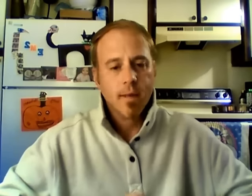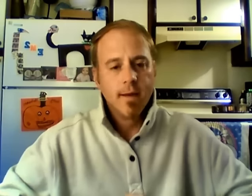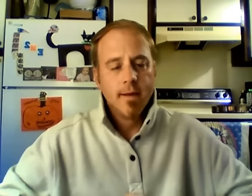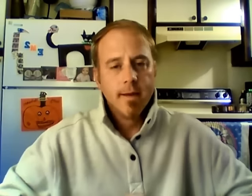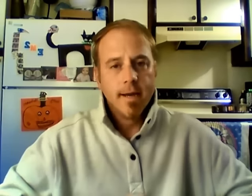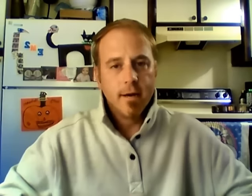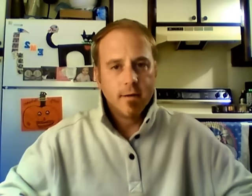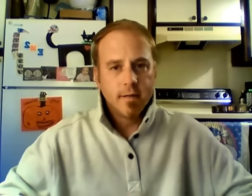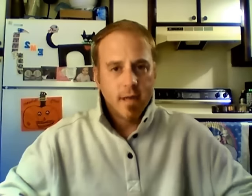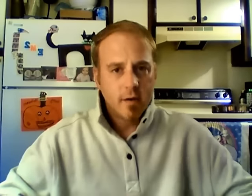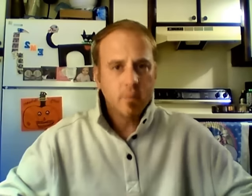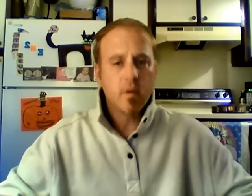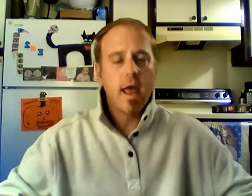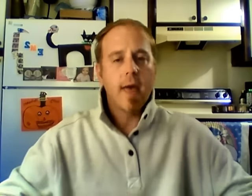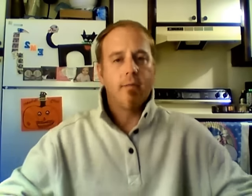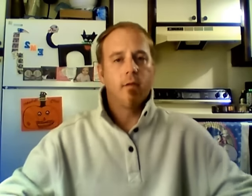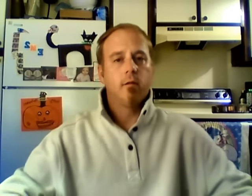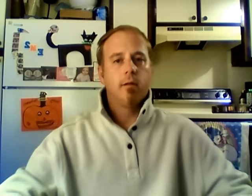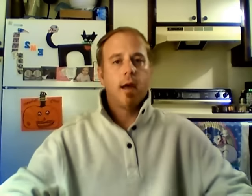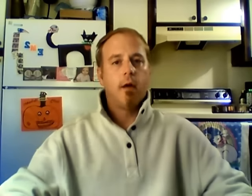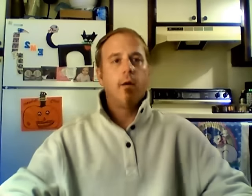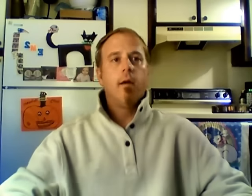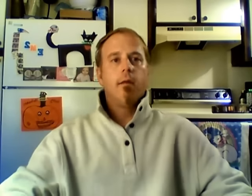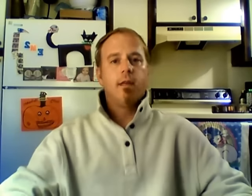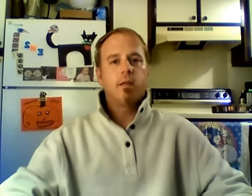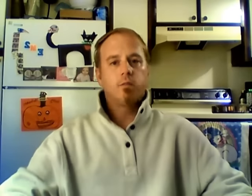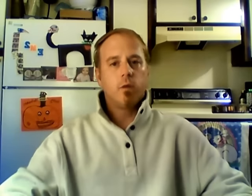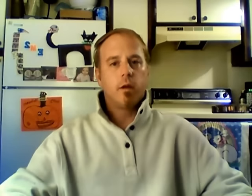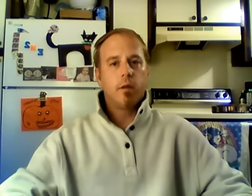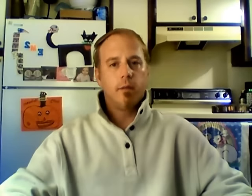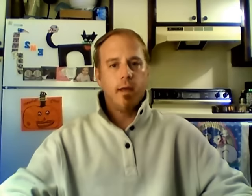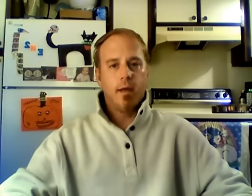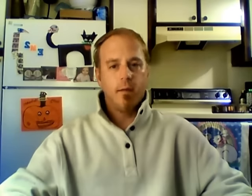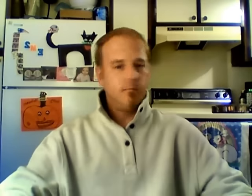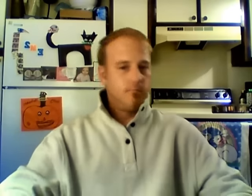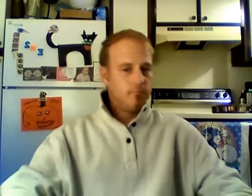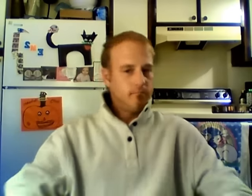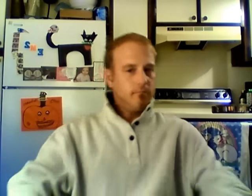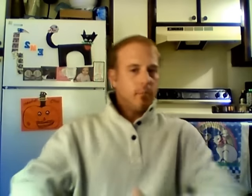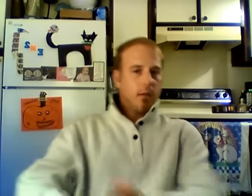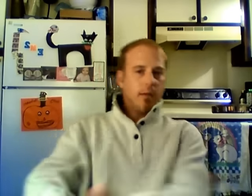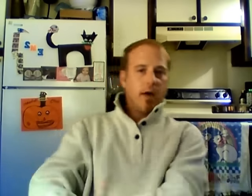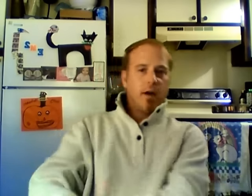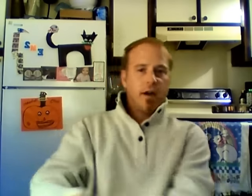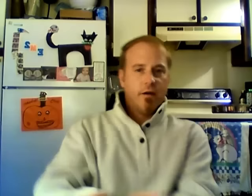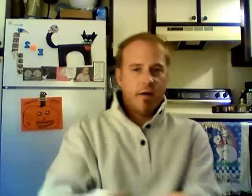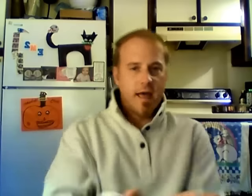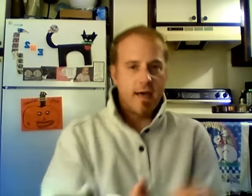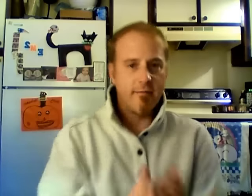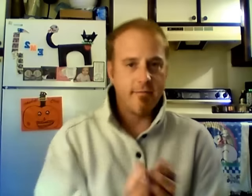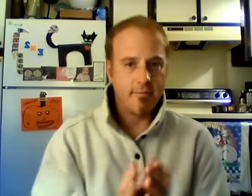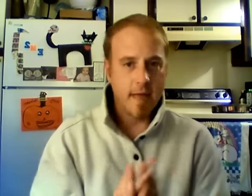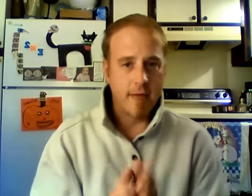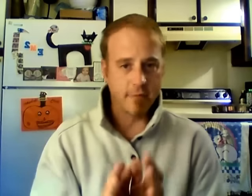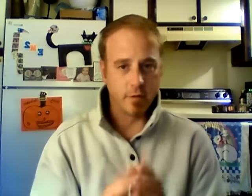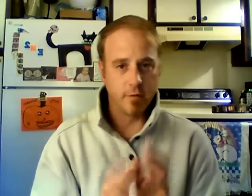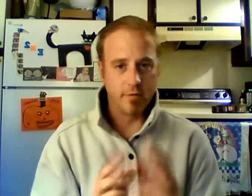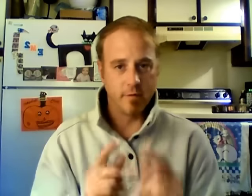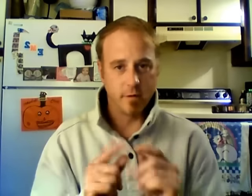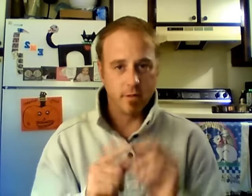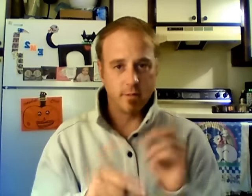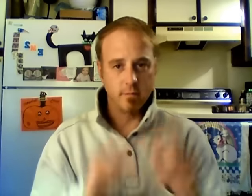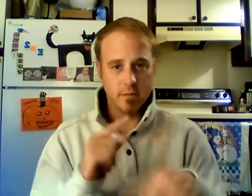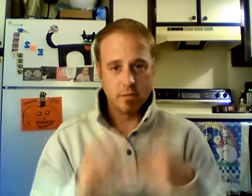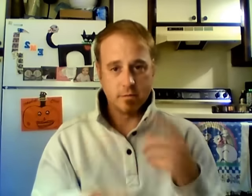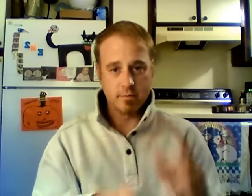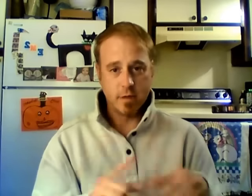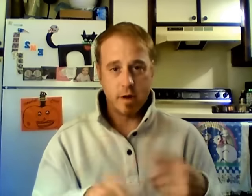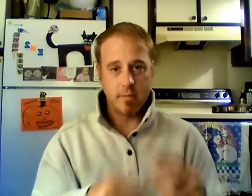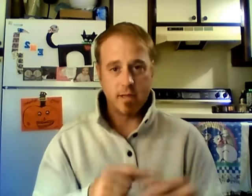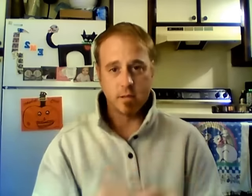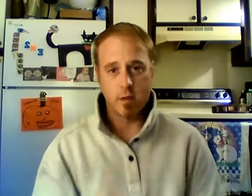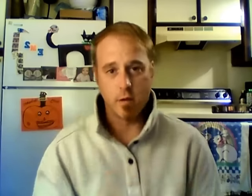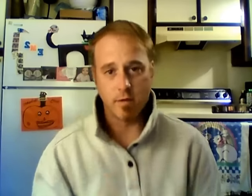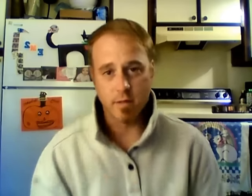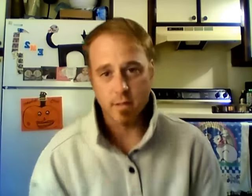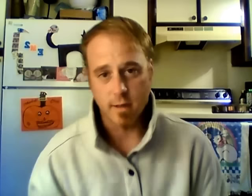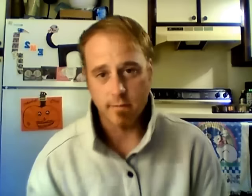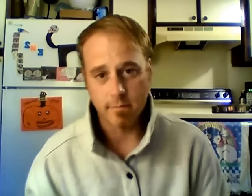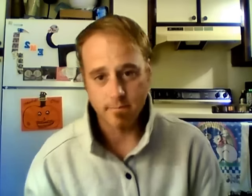So here's what happened. Now this would have been about a year and a half after we first started messing around with this stuff.